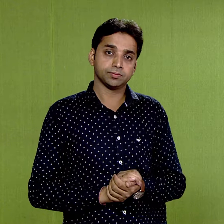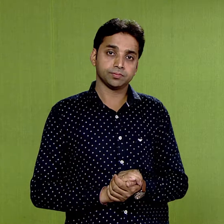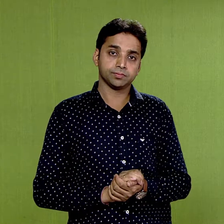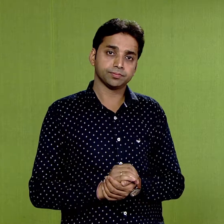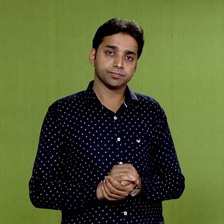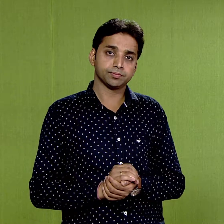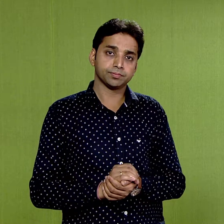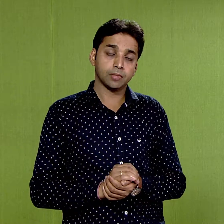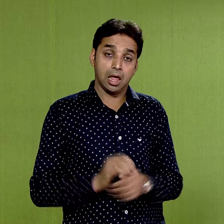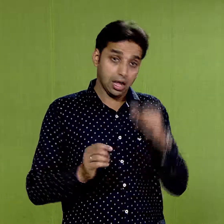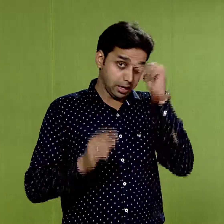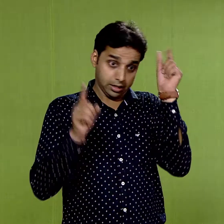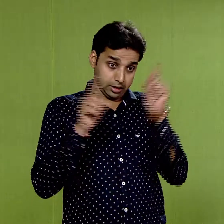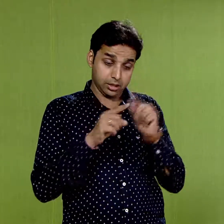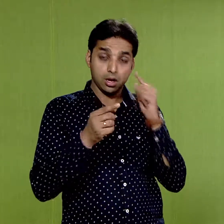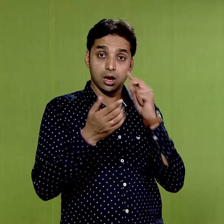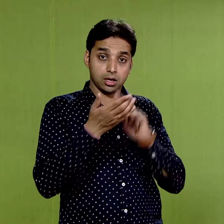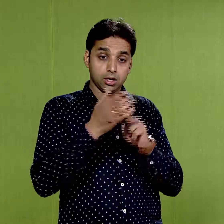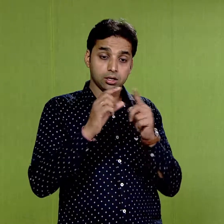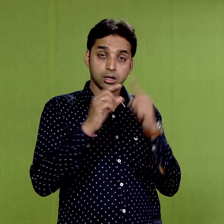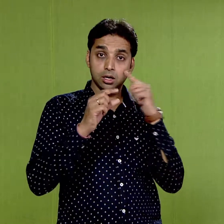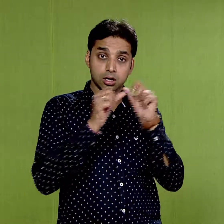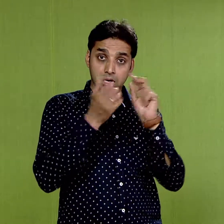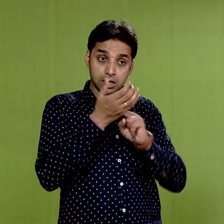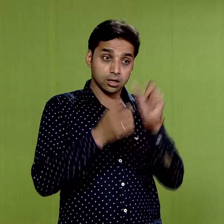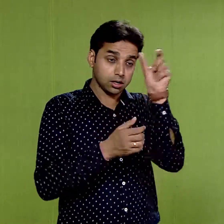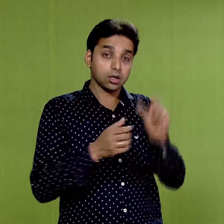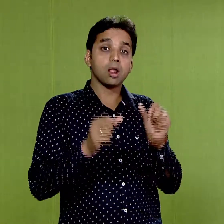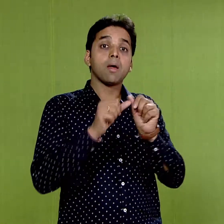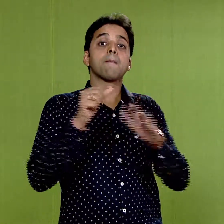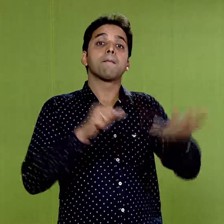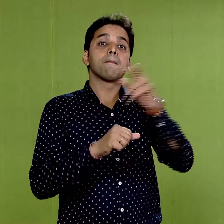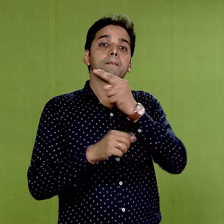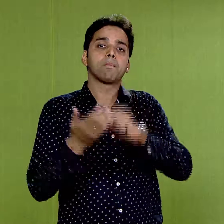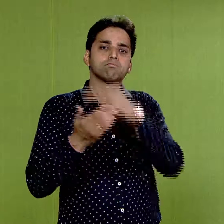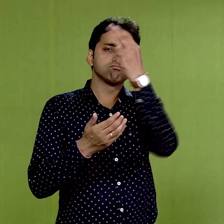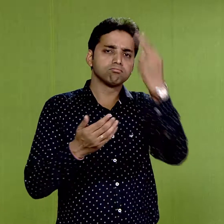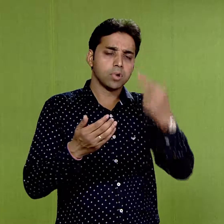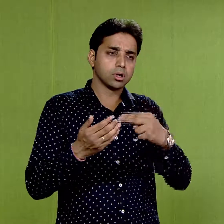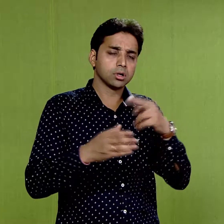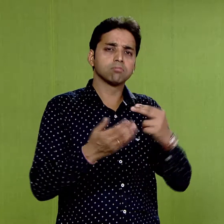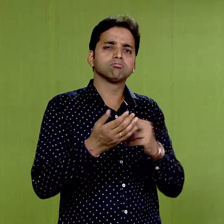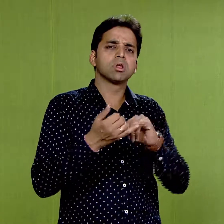Indian paintings is the result of the synthesis of various traditions